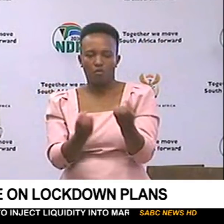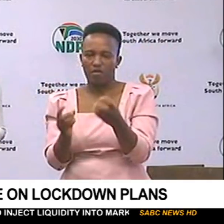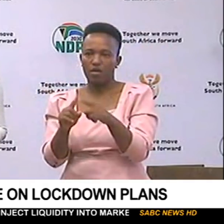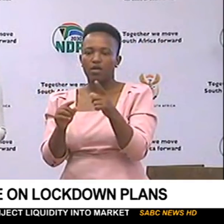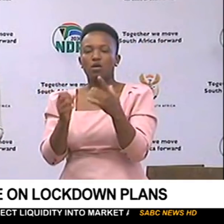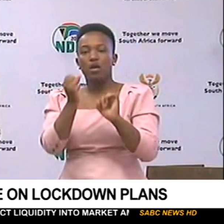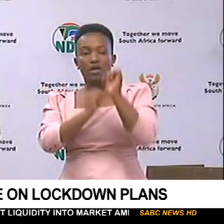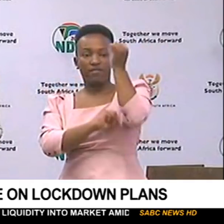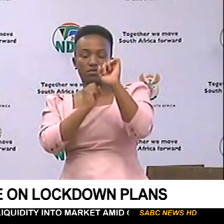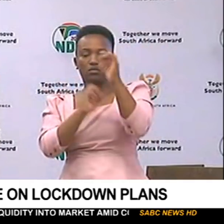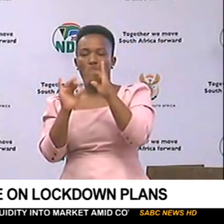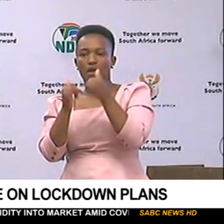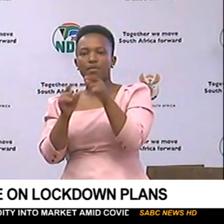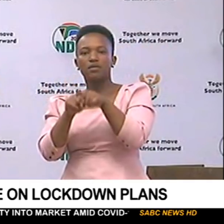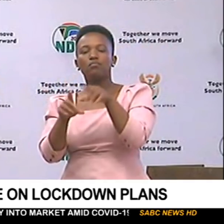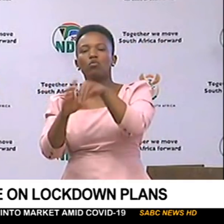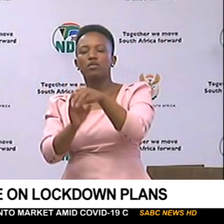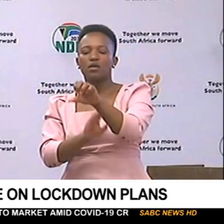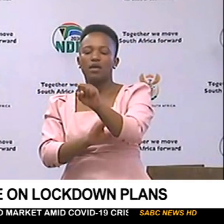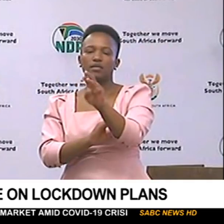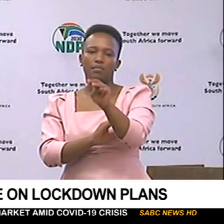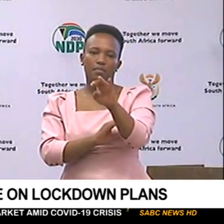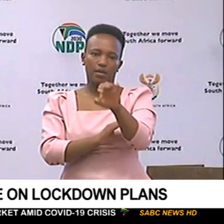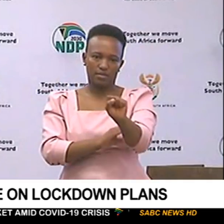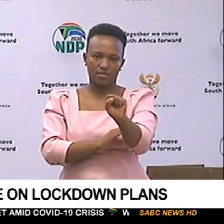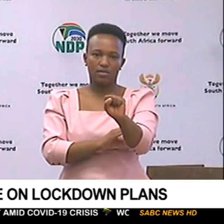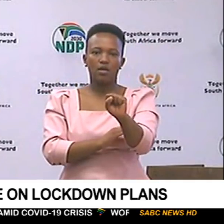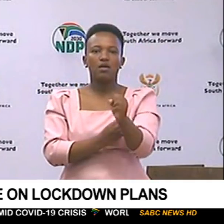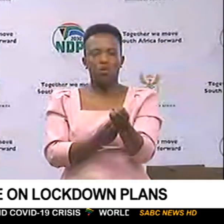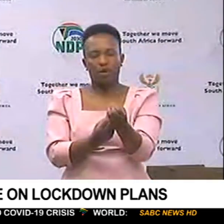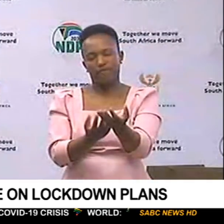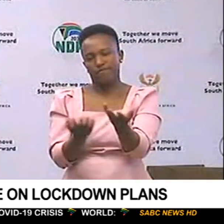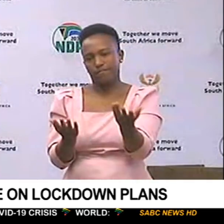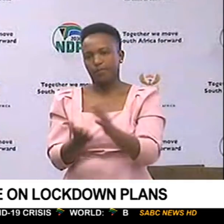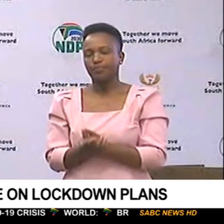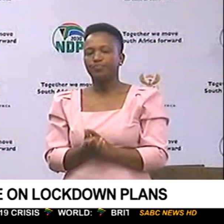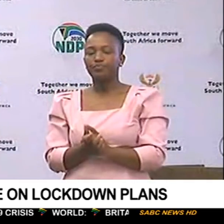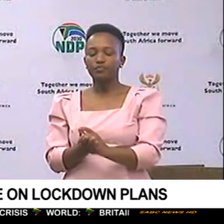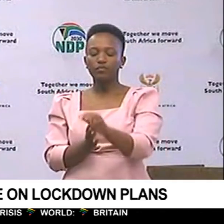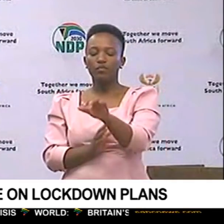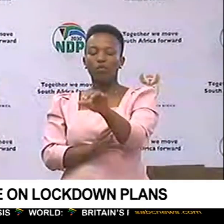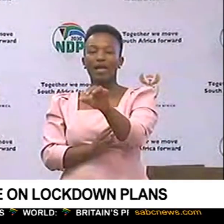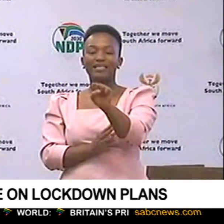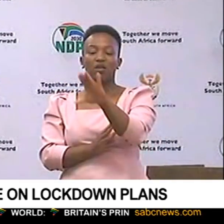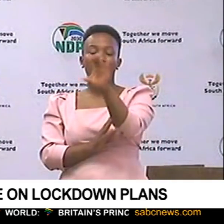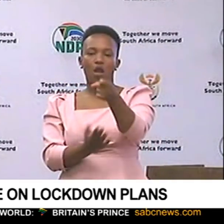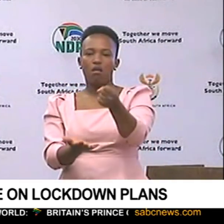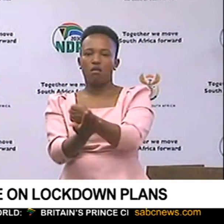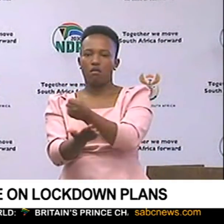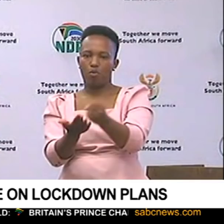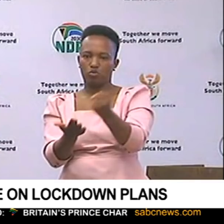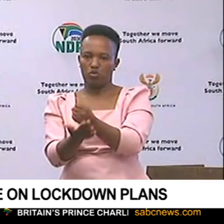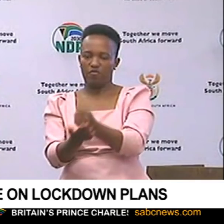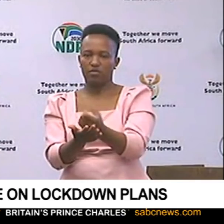our infrastructure companies, together with the SMMEs, provide the bandwidth. The South African Post Office is